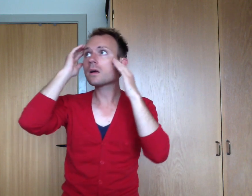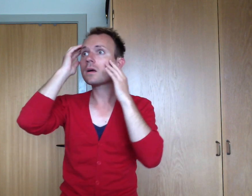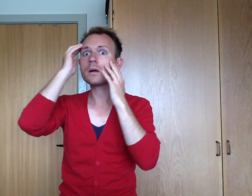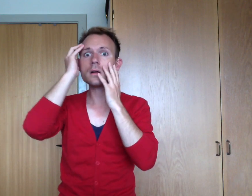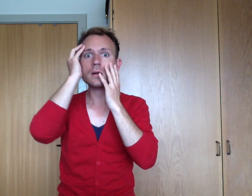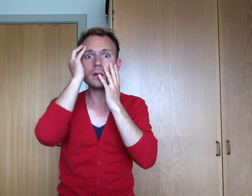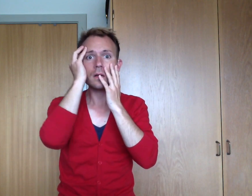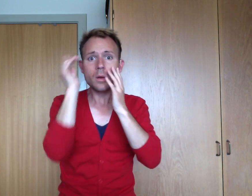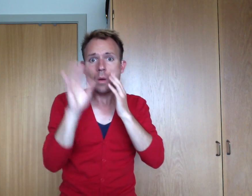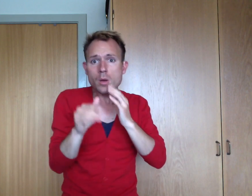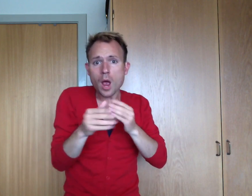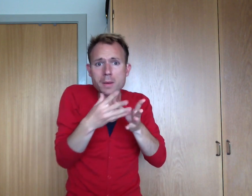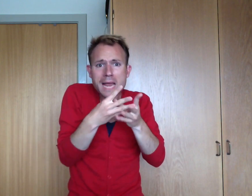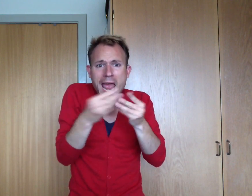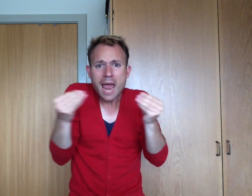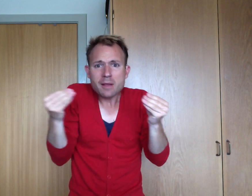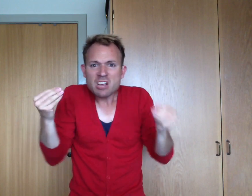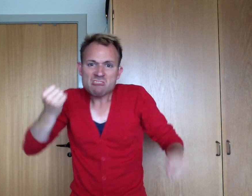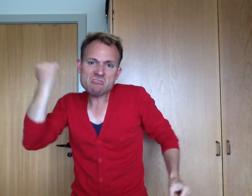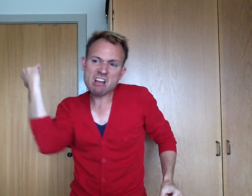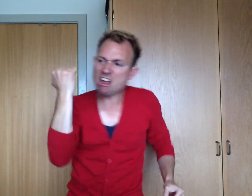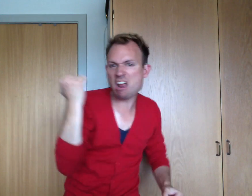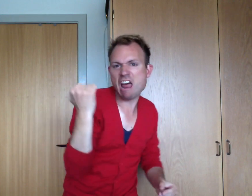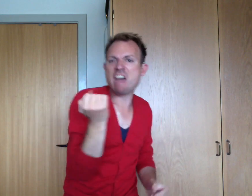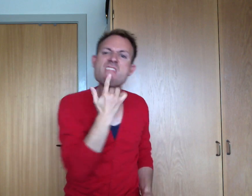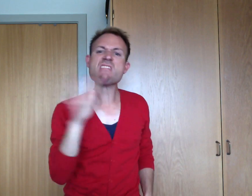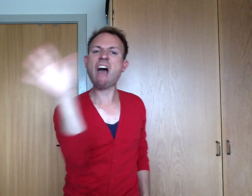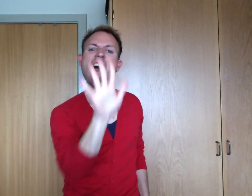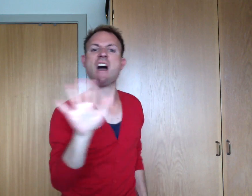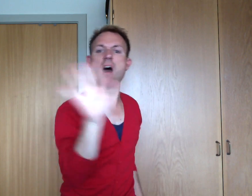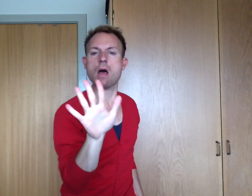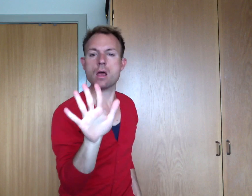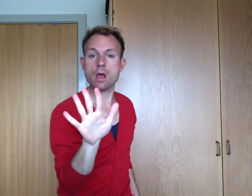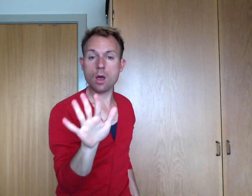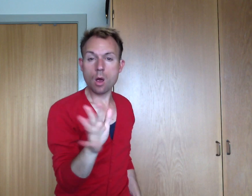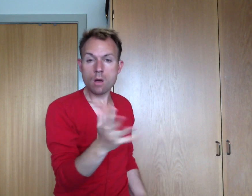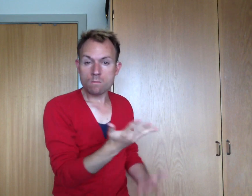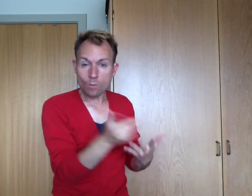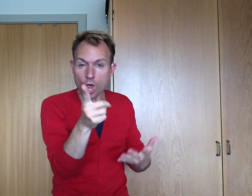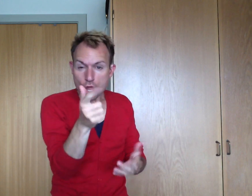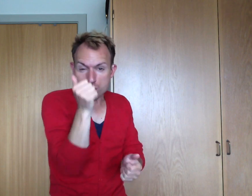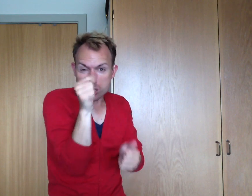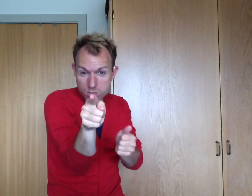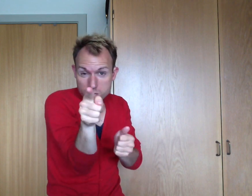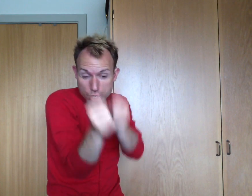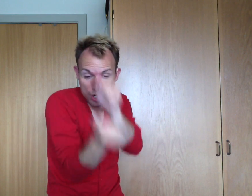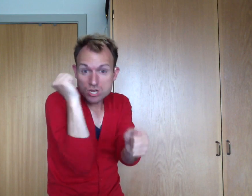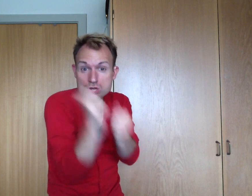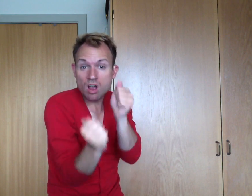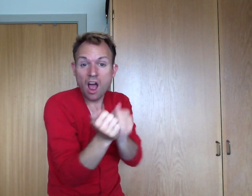There were those empty threats And hollow lies And whenever you try